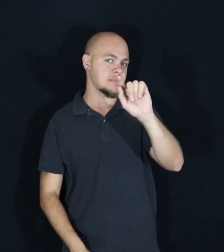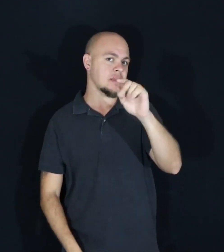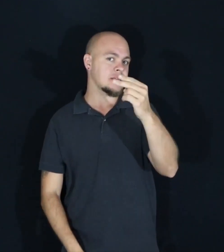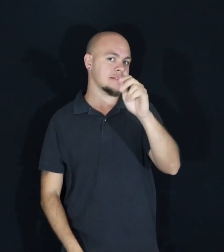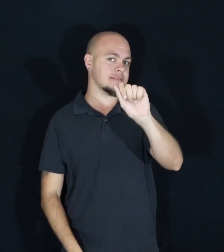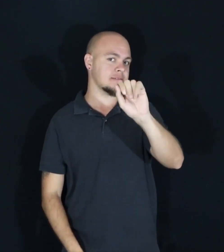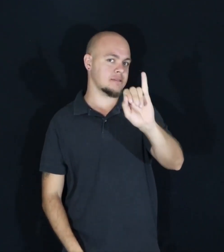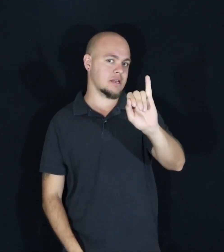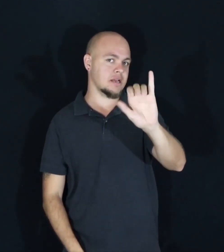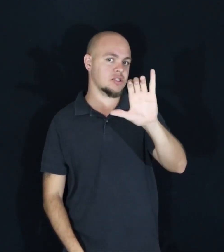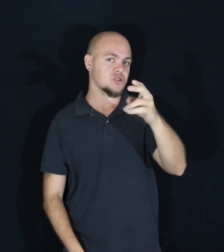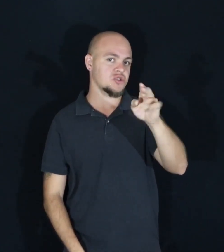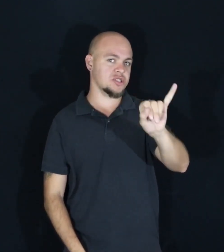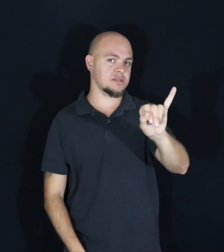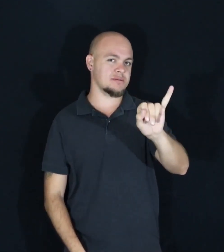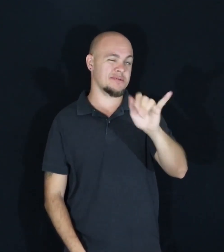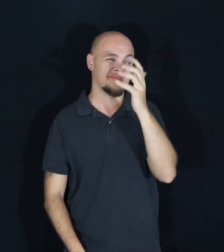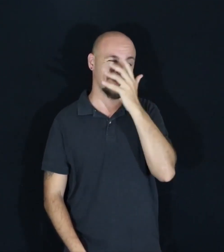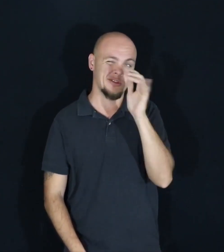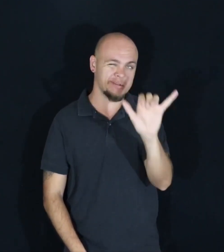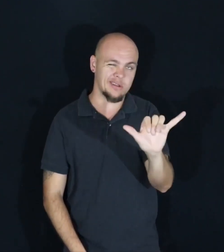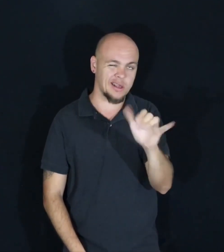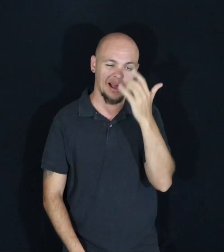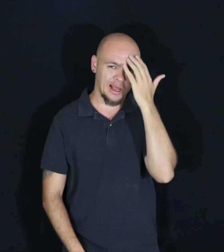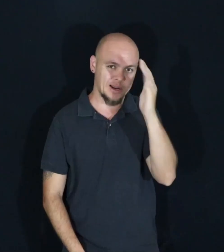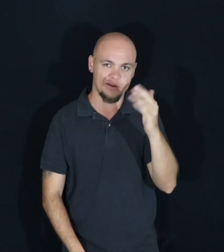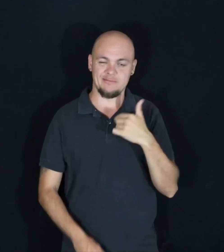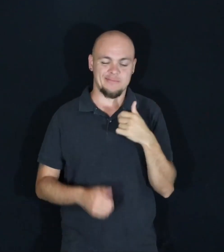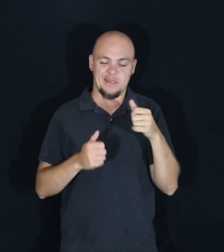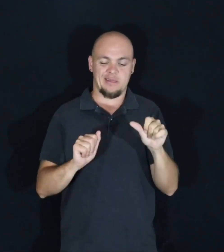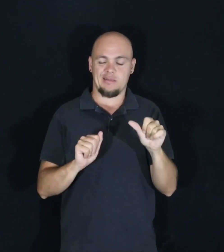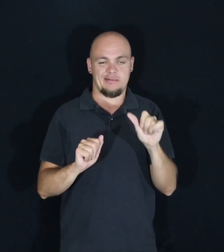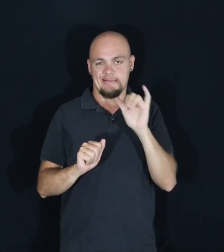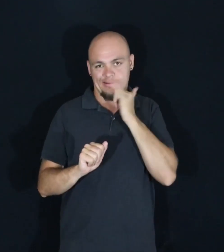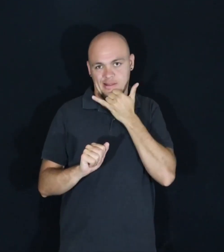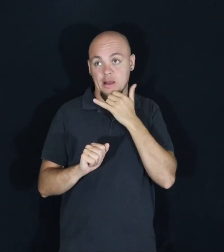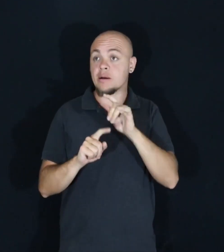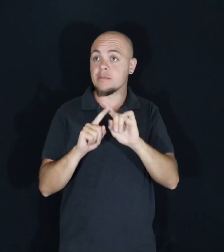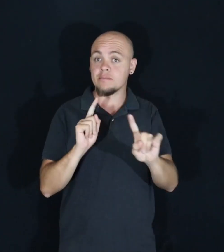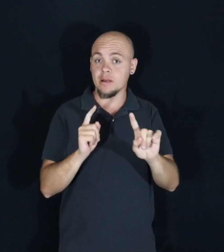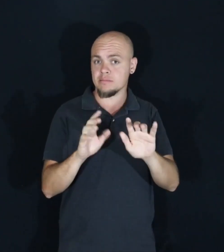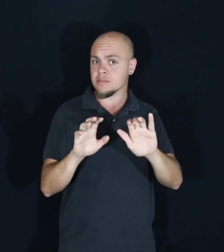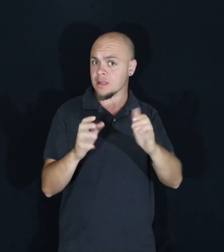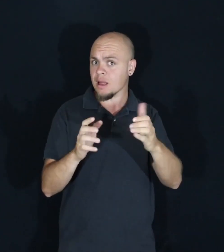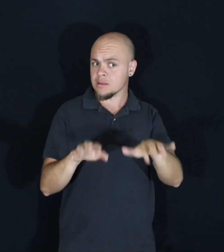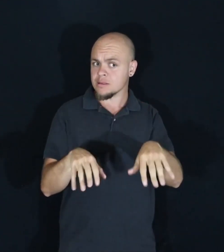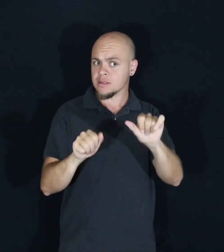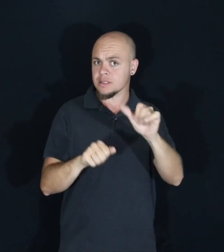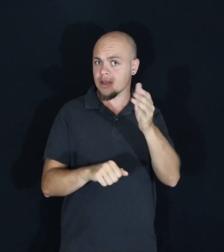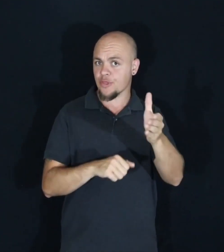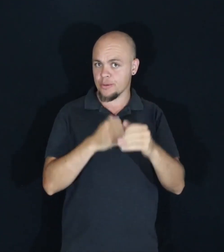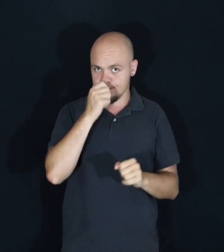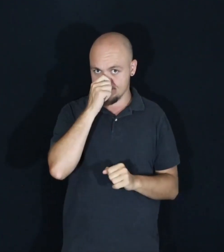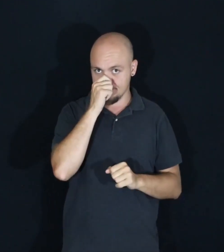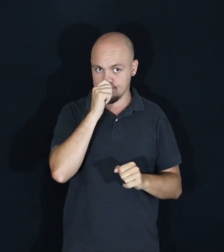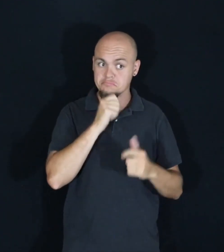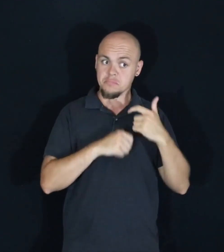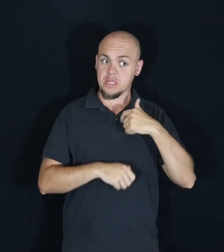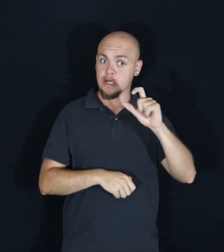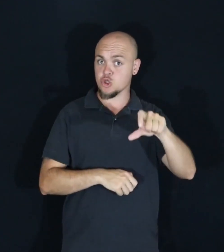I have no idea what Tai Chi looks like. I'm not even going to try. But take a class. I probably should.